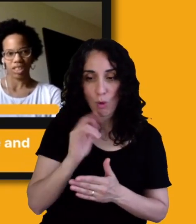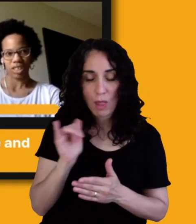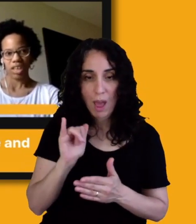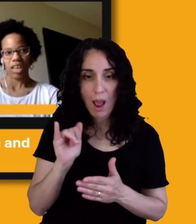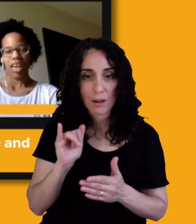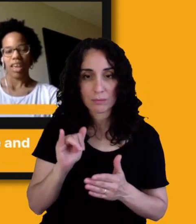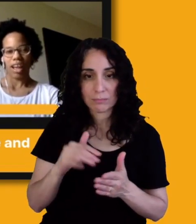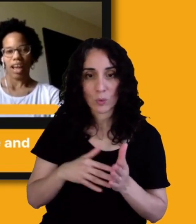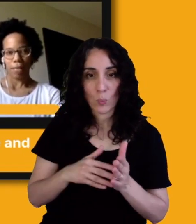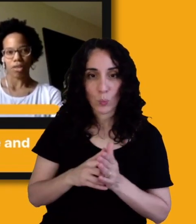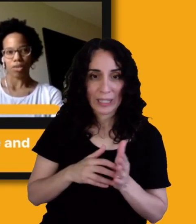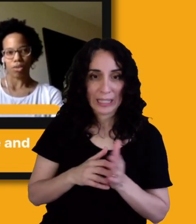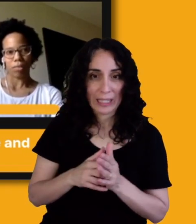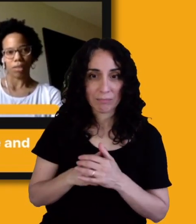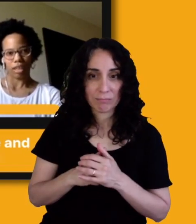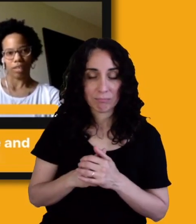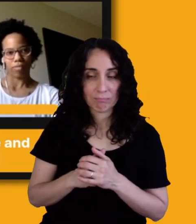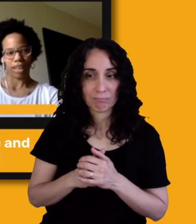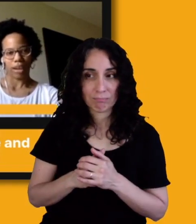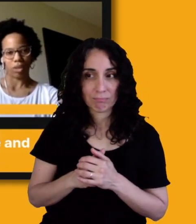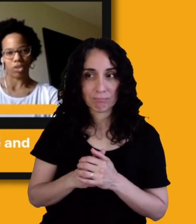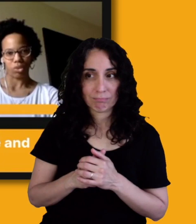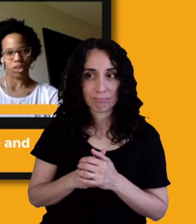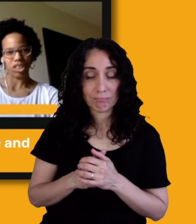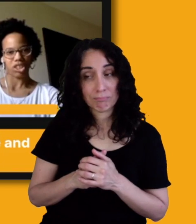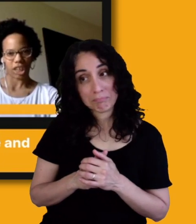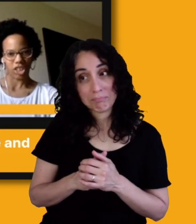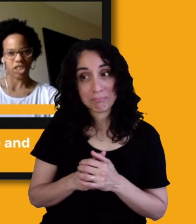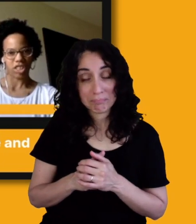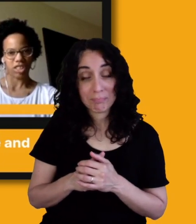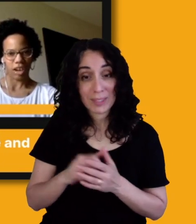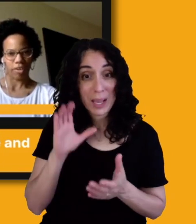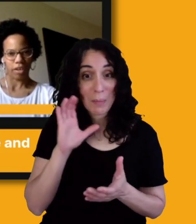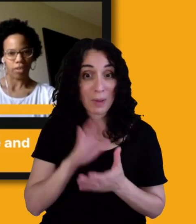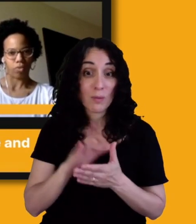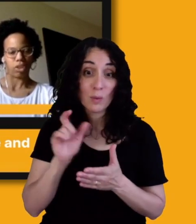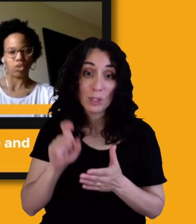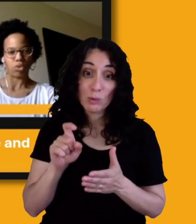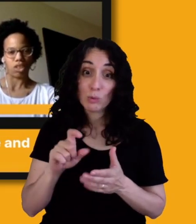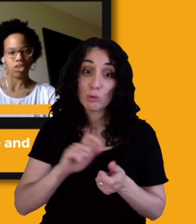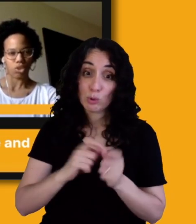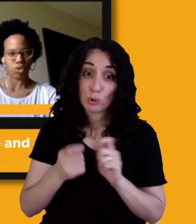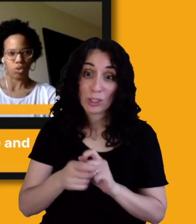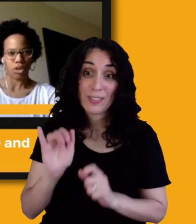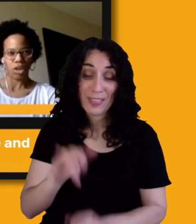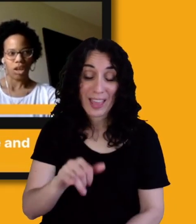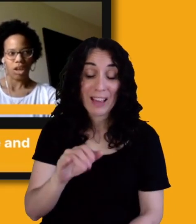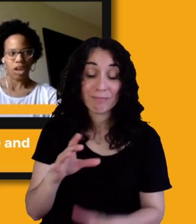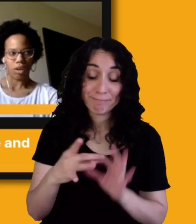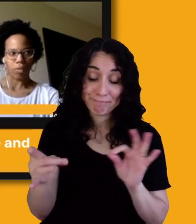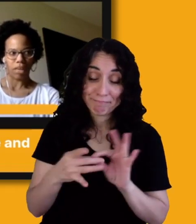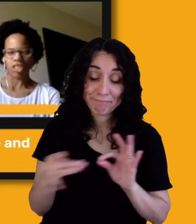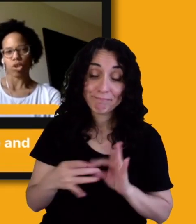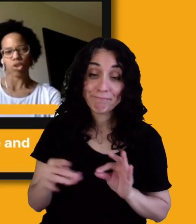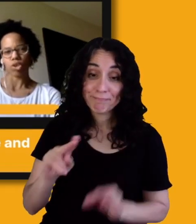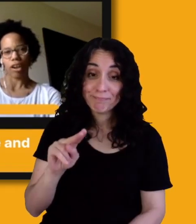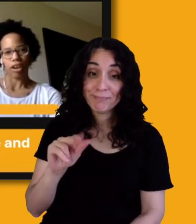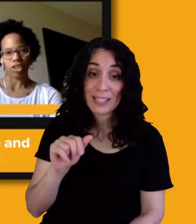And I absolutely believe that we do need to change this narrative. We do need to, um, it's a social construct.